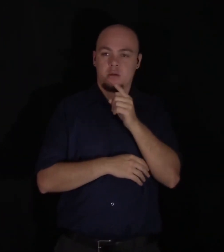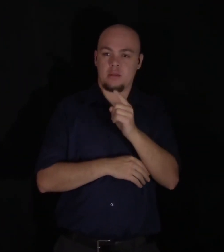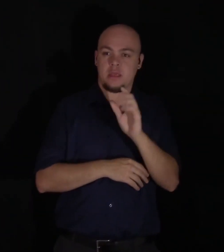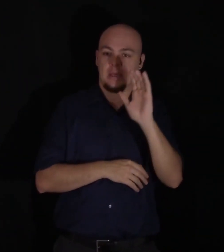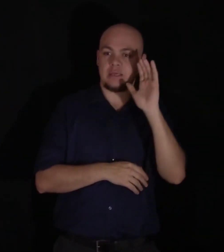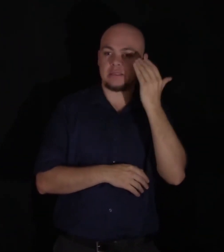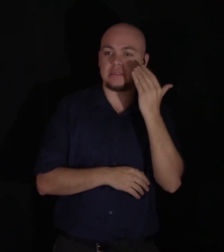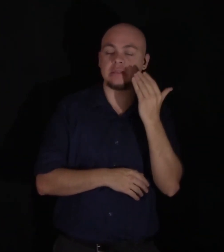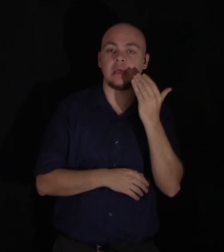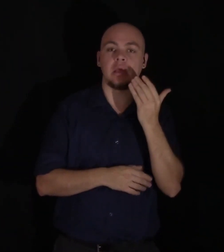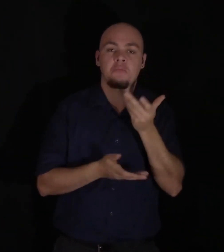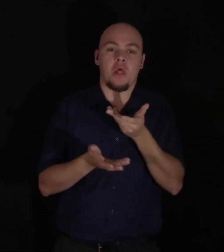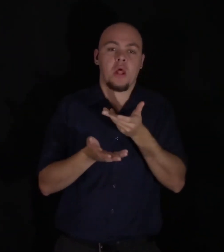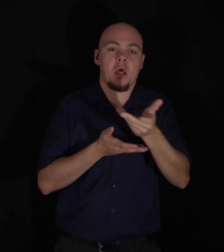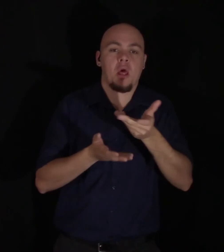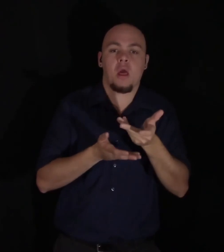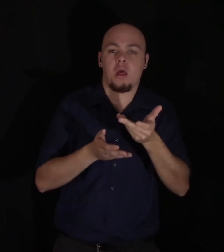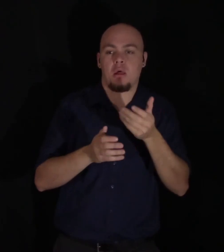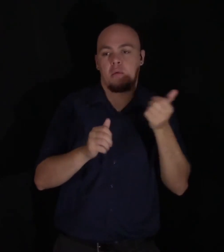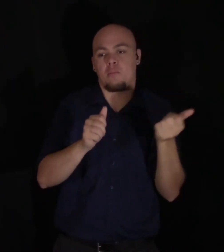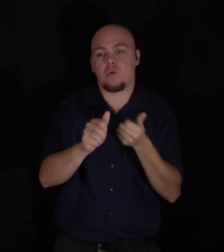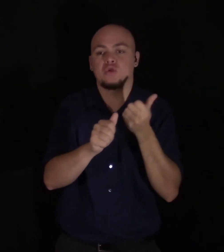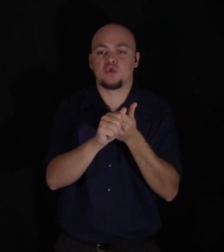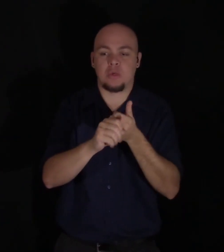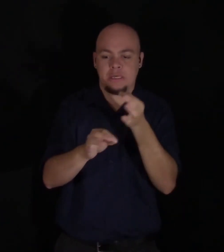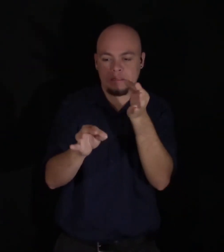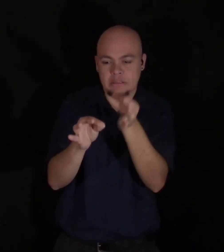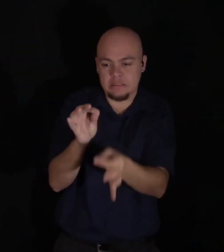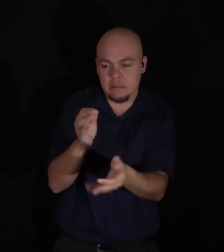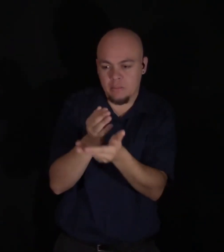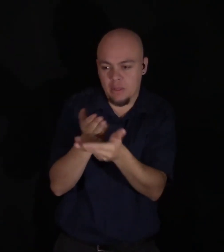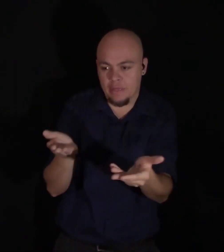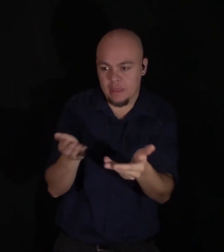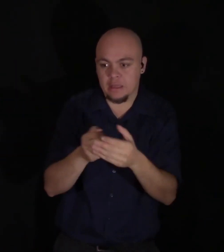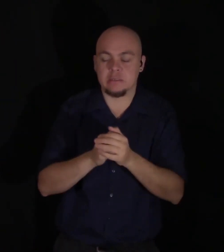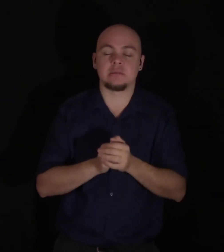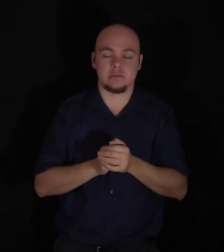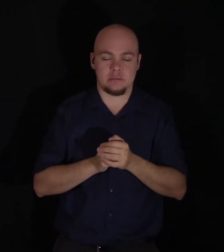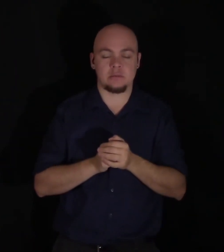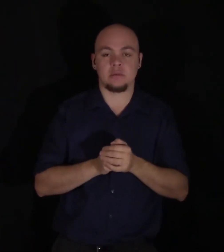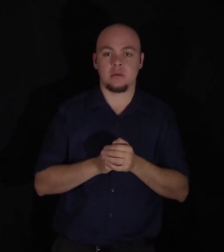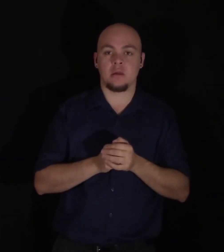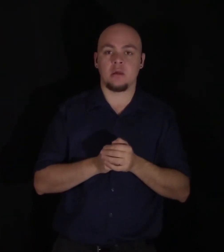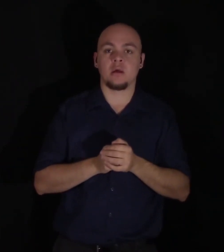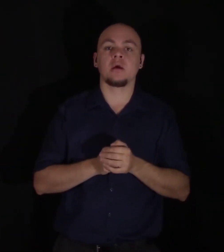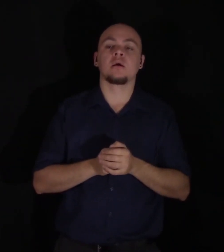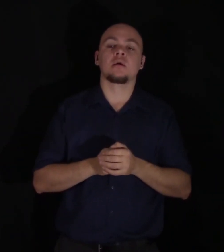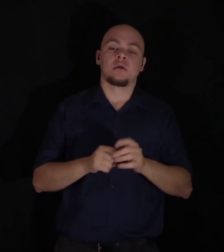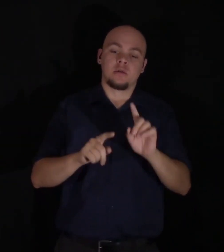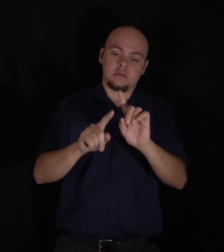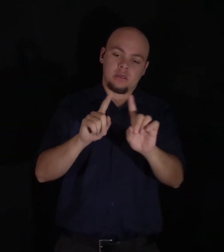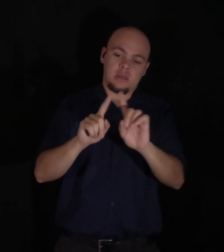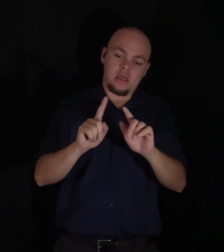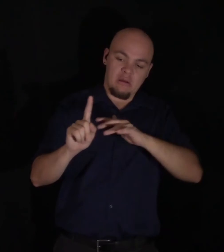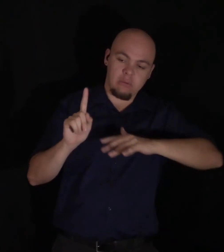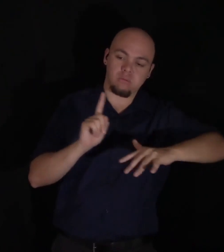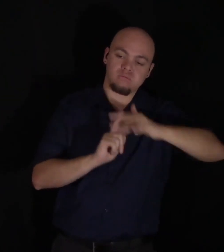engaged in the same pursuit. The untaught peasant beheld the elements around him and was acquainted with their